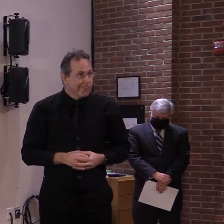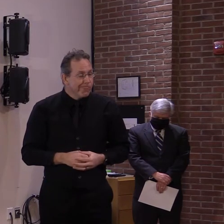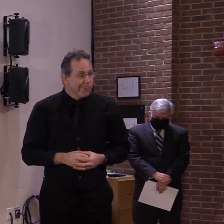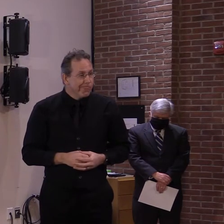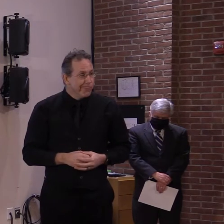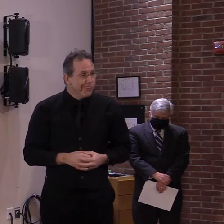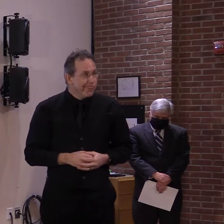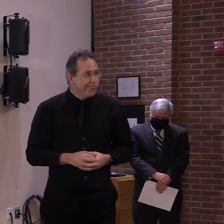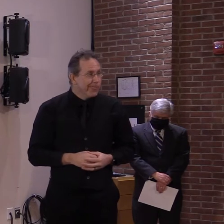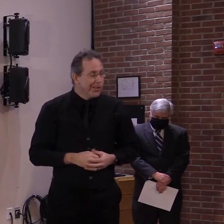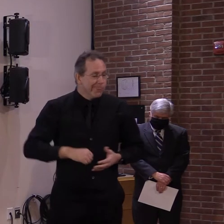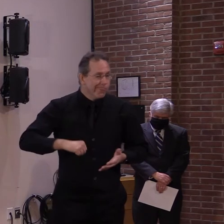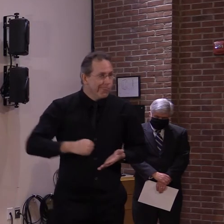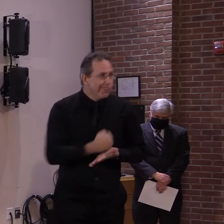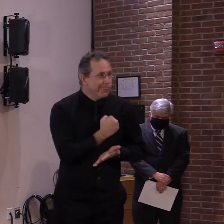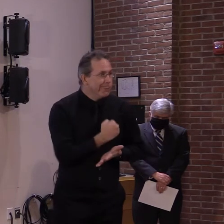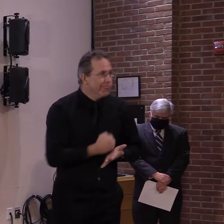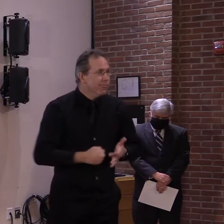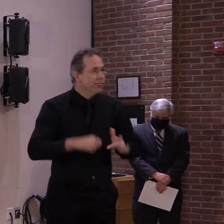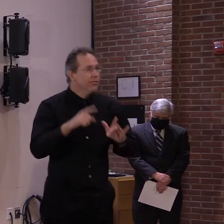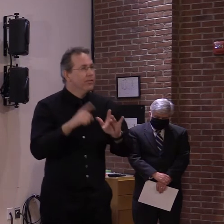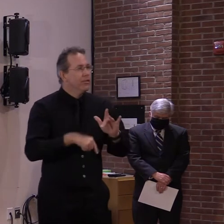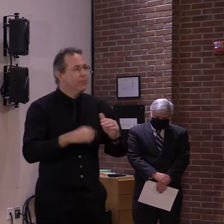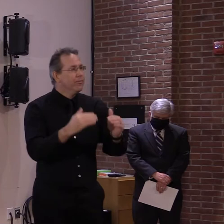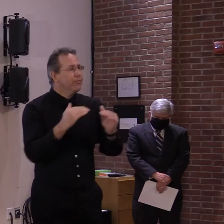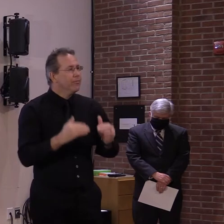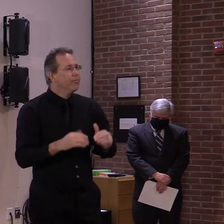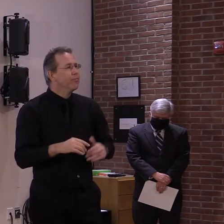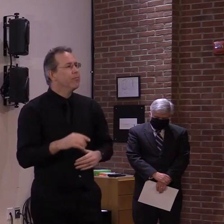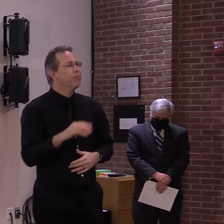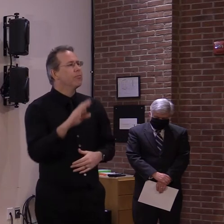Okay, we'll move to Joe at the Barton Chronicle.